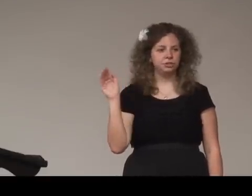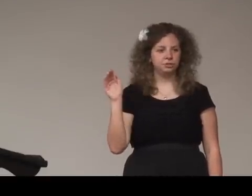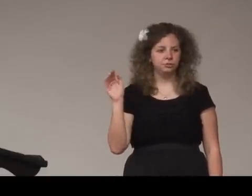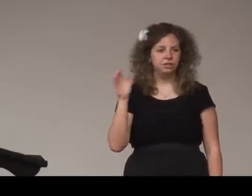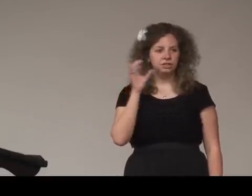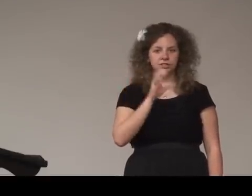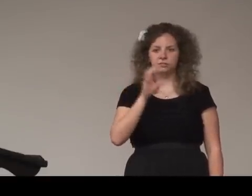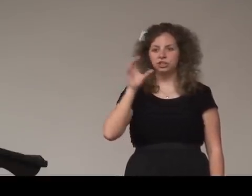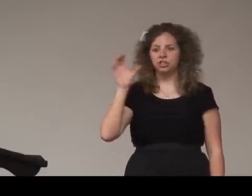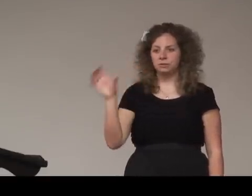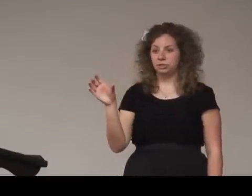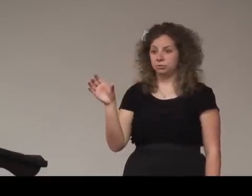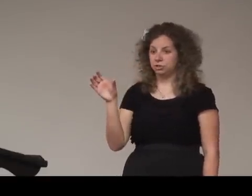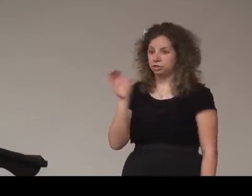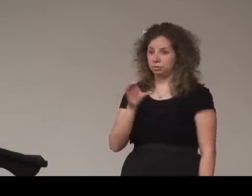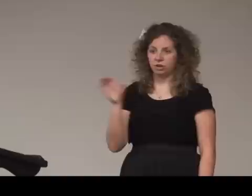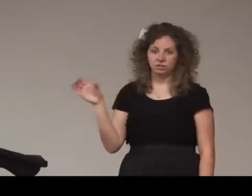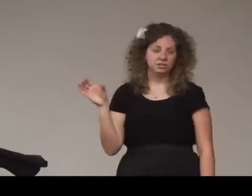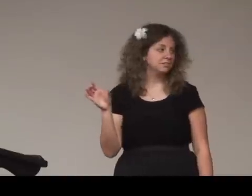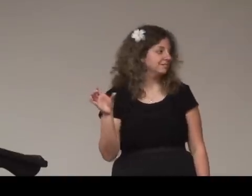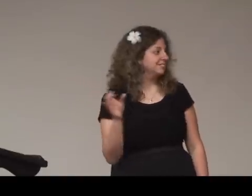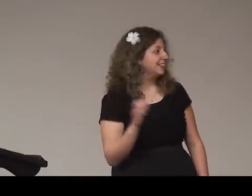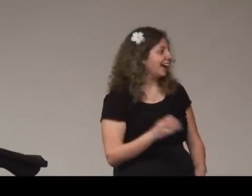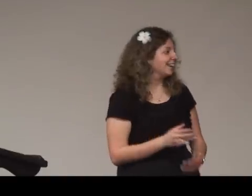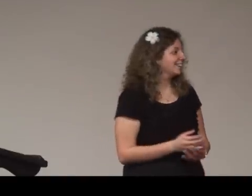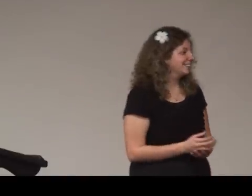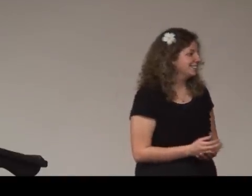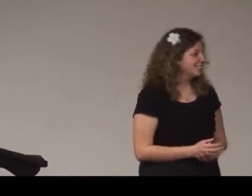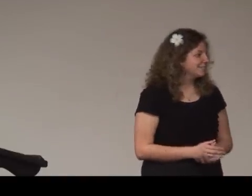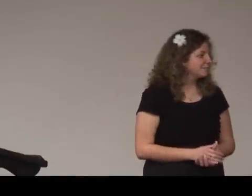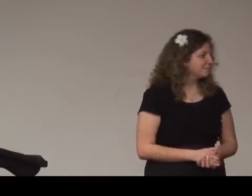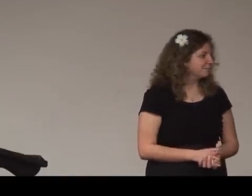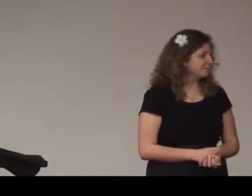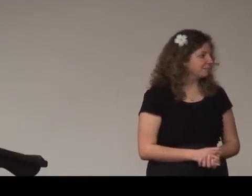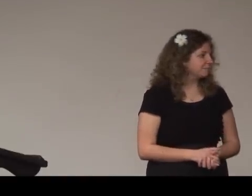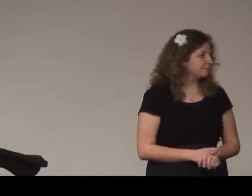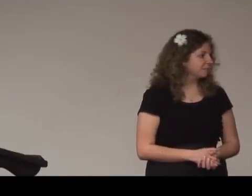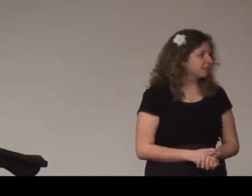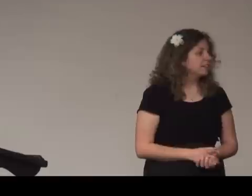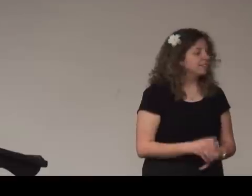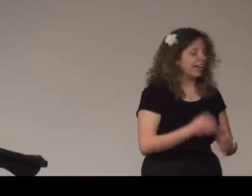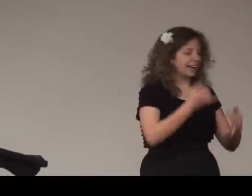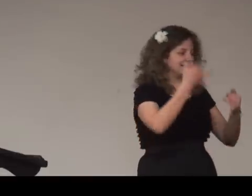to differentiate between the two words yeah can you mention last one last